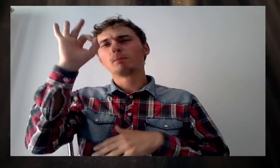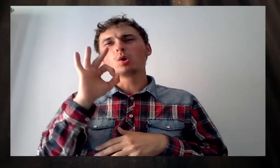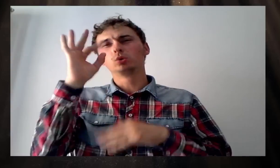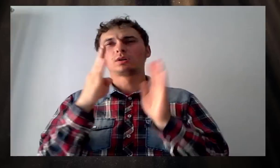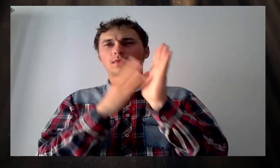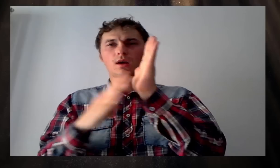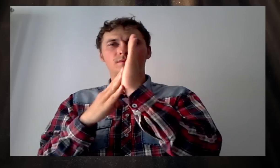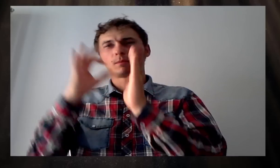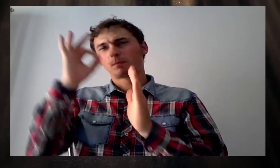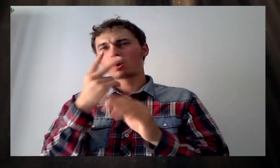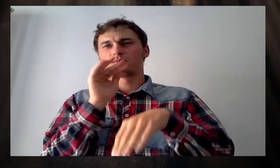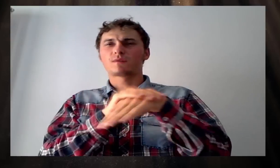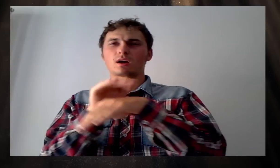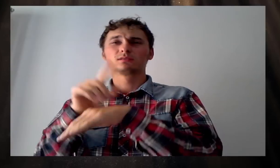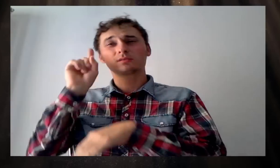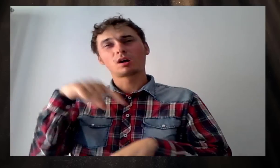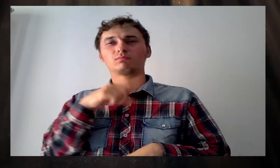I bought it